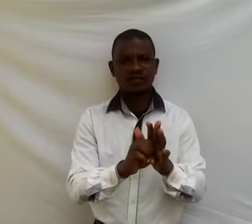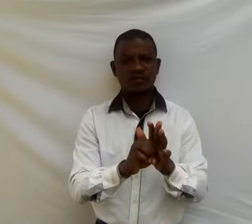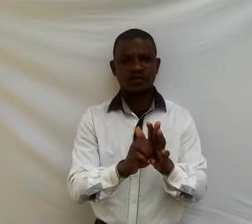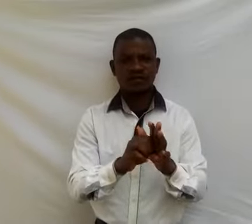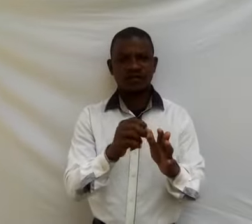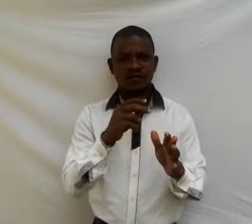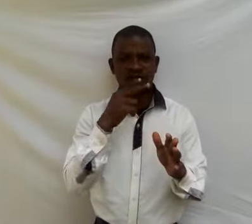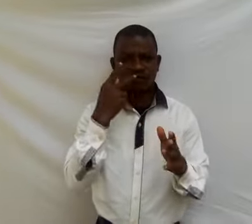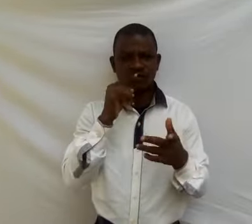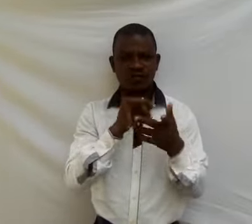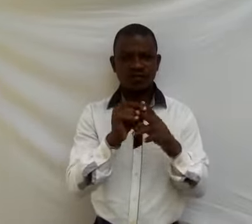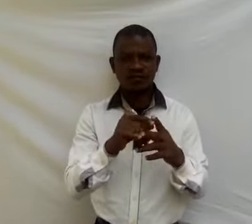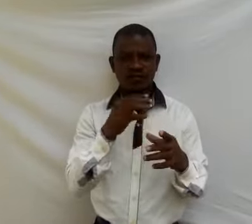forming of grasses.